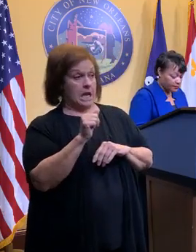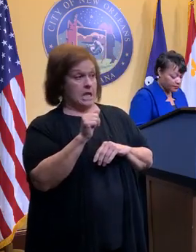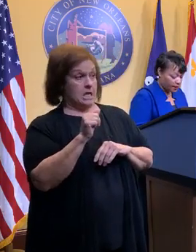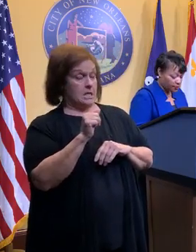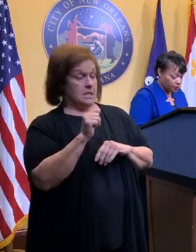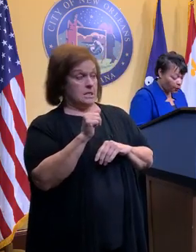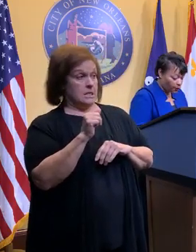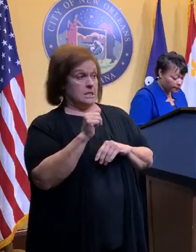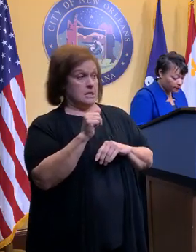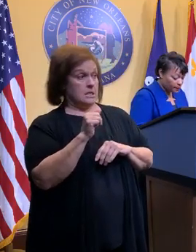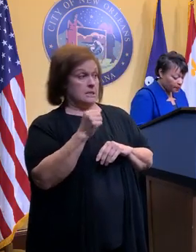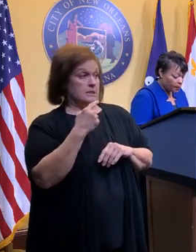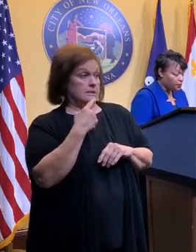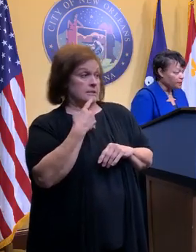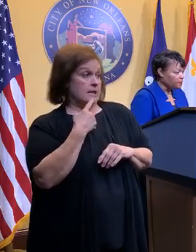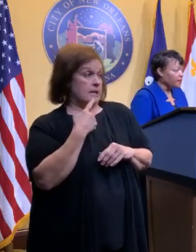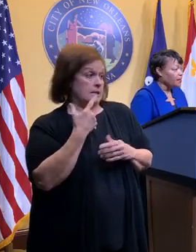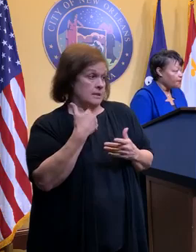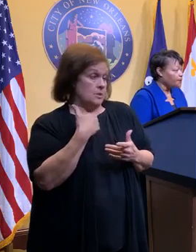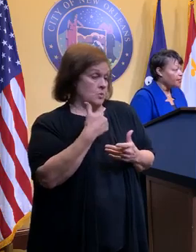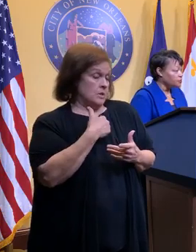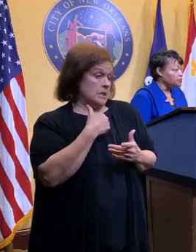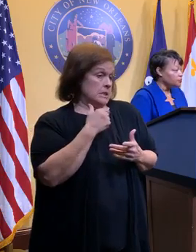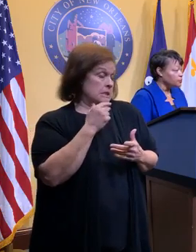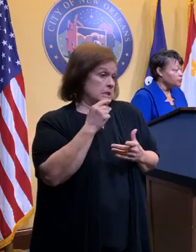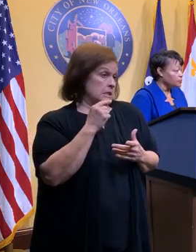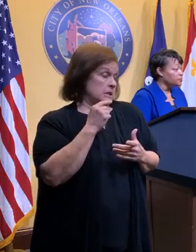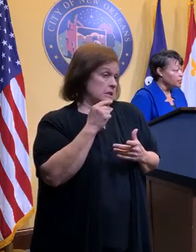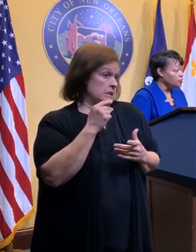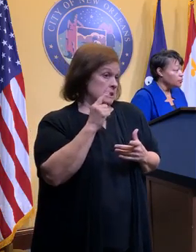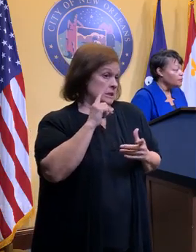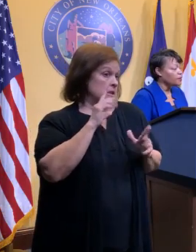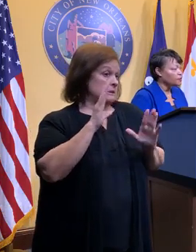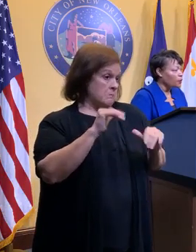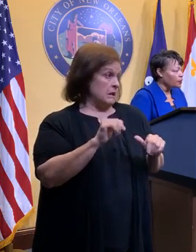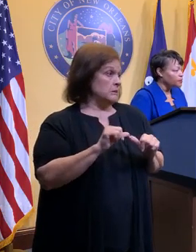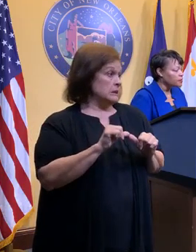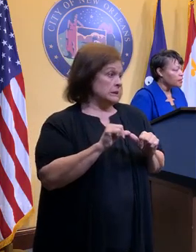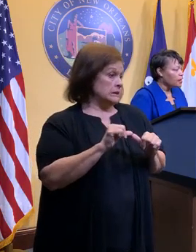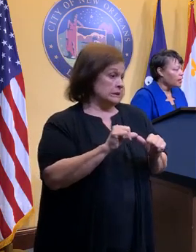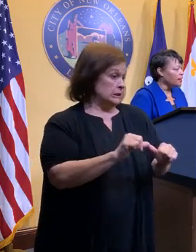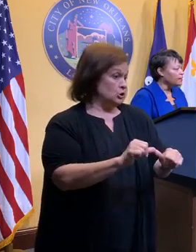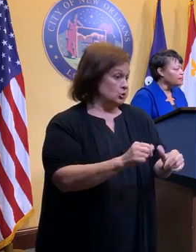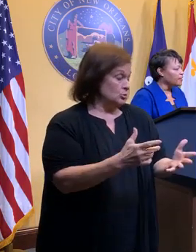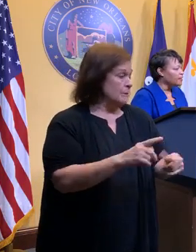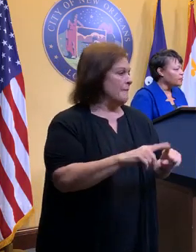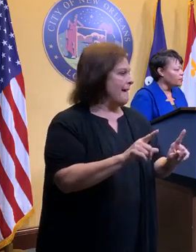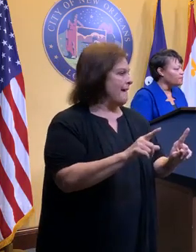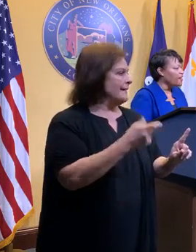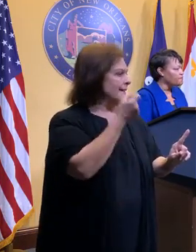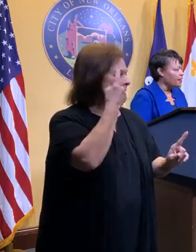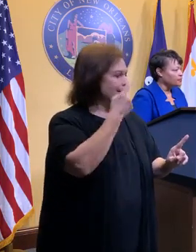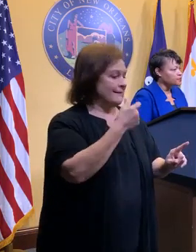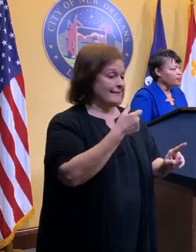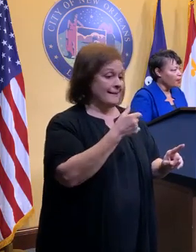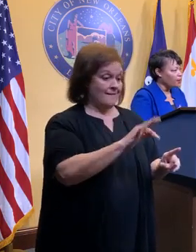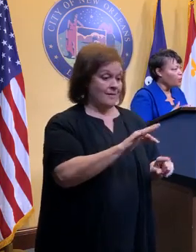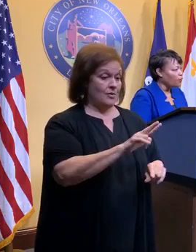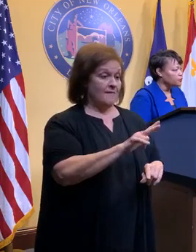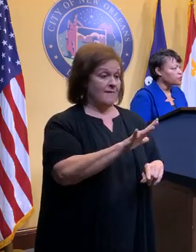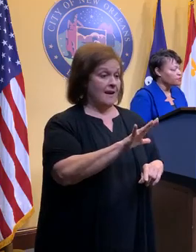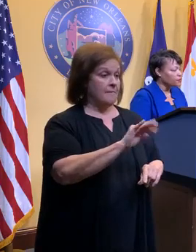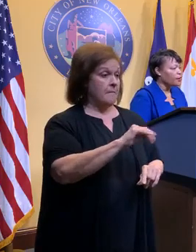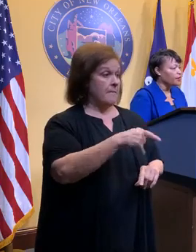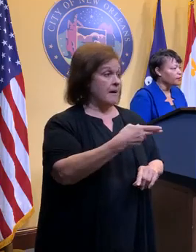about, uh, this, uh, storm, uh, we expect operations to continue. But of course, uh, anything 35 miles